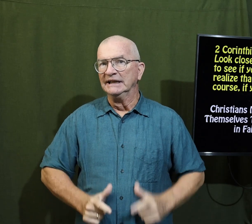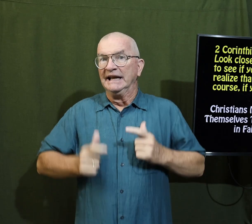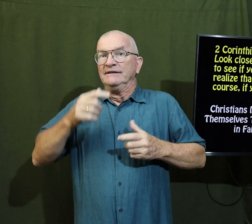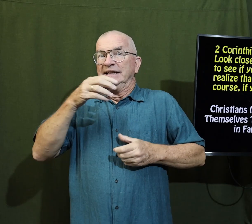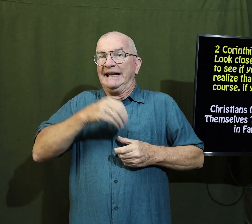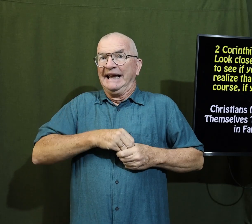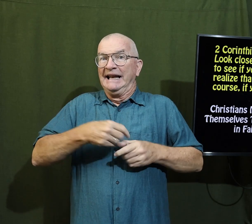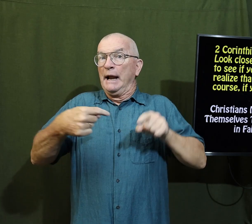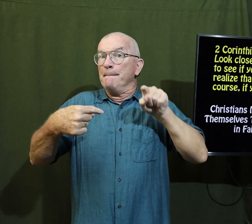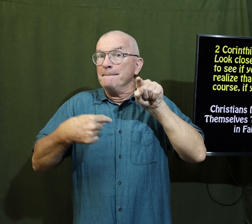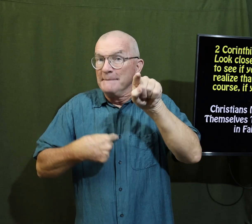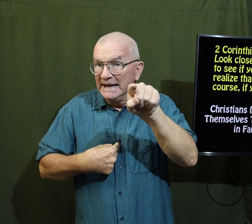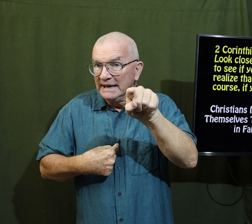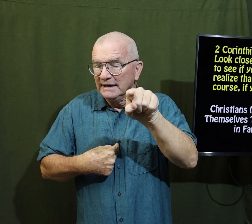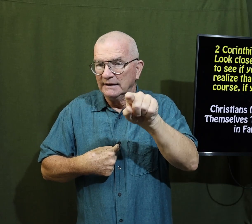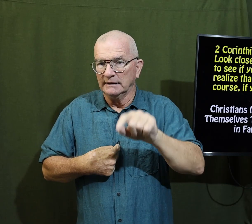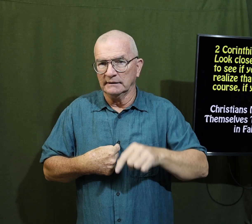Jesus lives in me